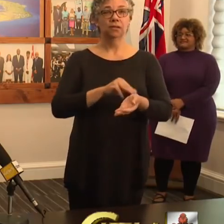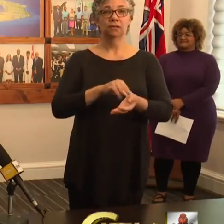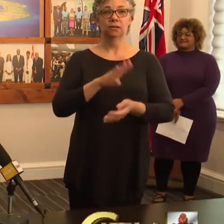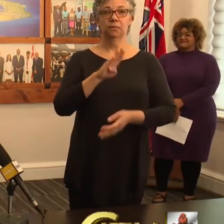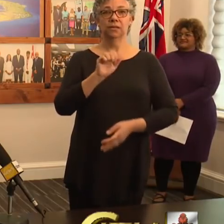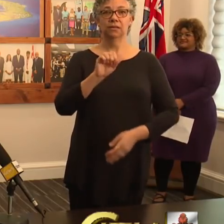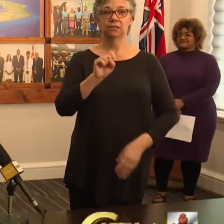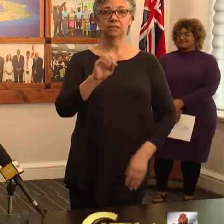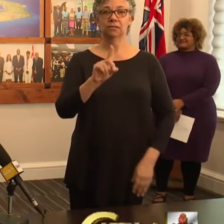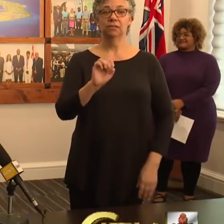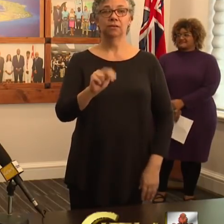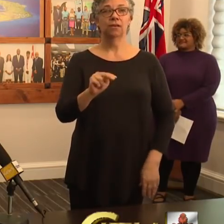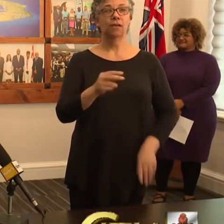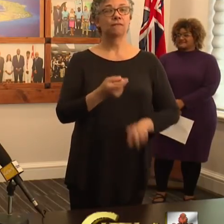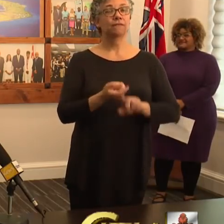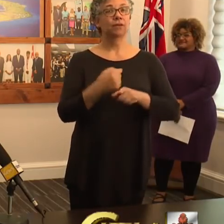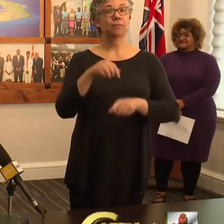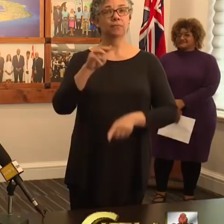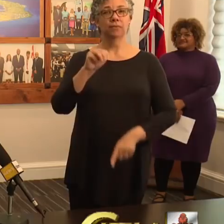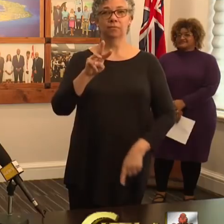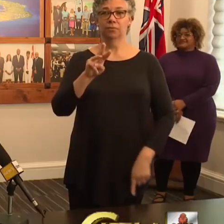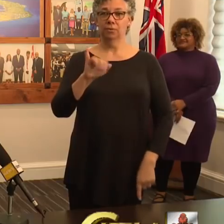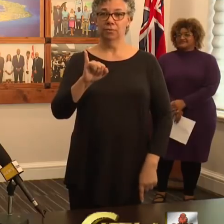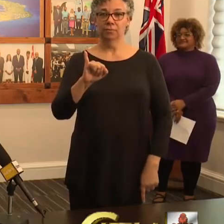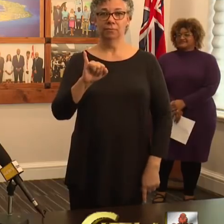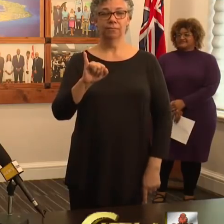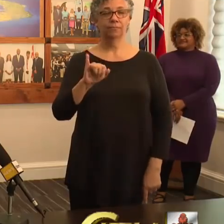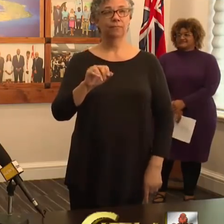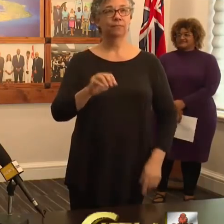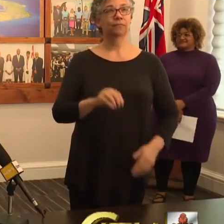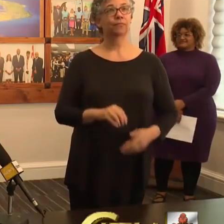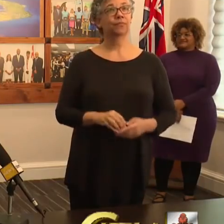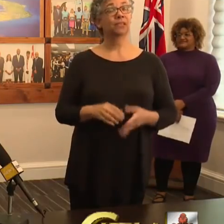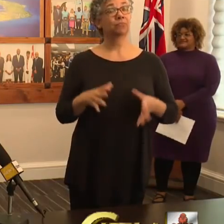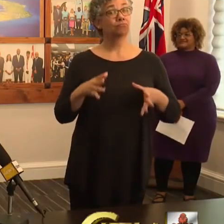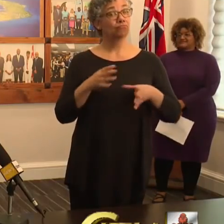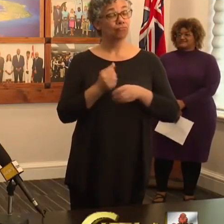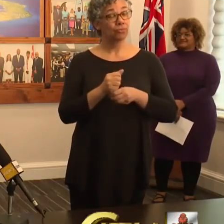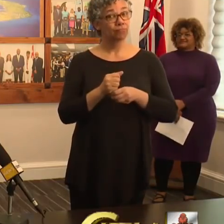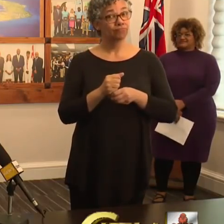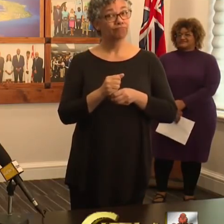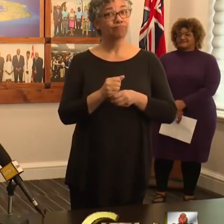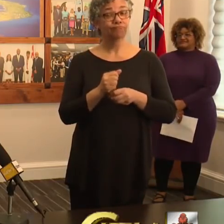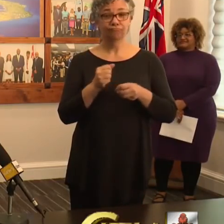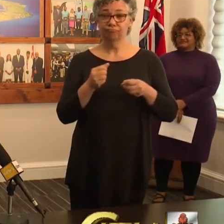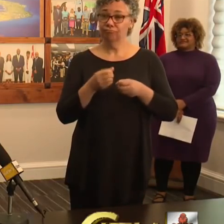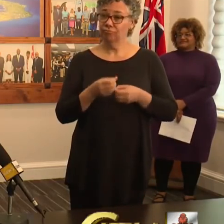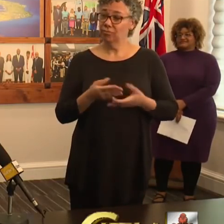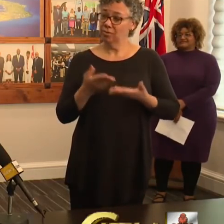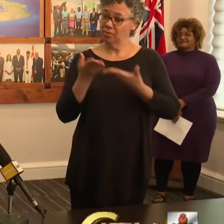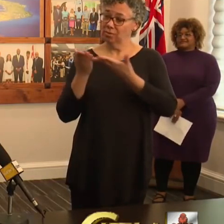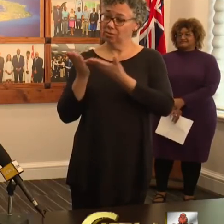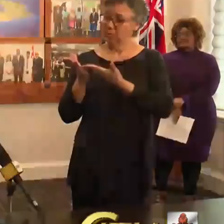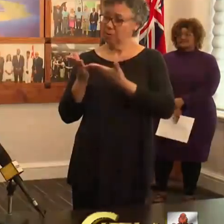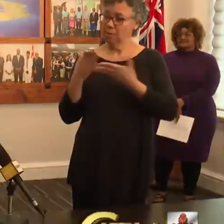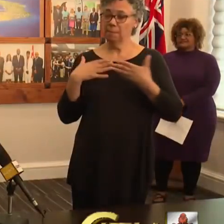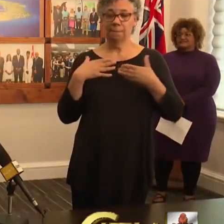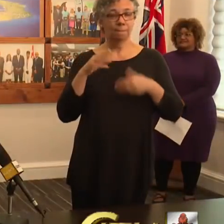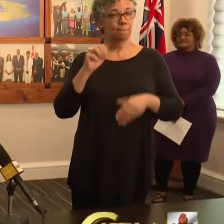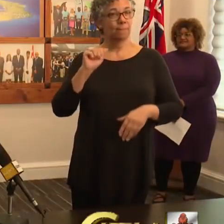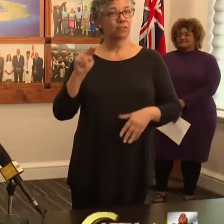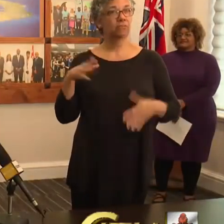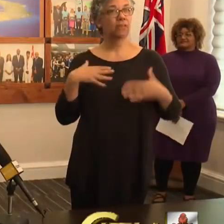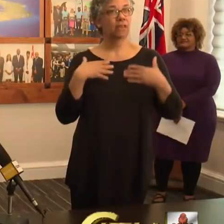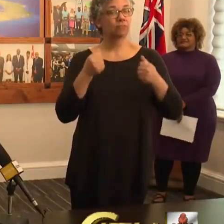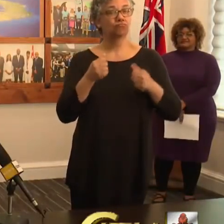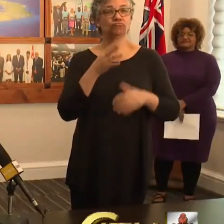-Atlantic Wellness Institute. I will give a brief update. I will turn it over to the Minister of Health to discuss testing